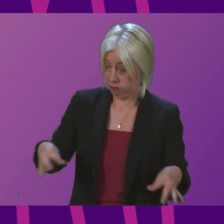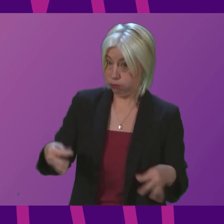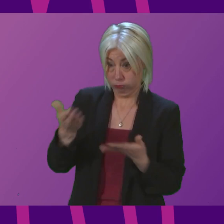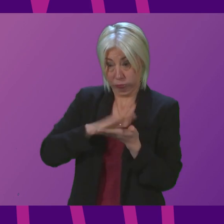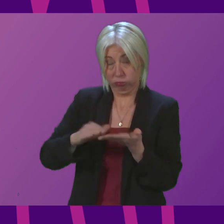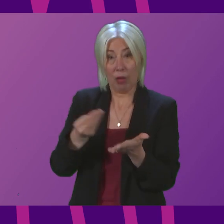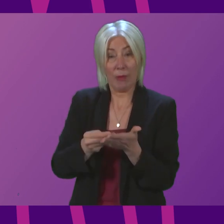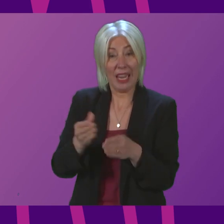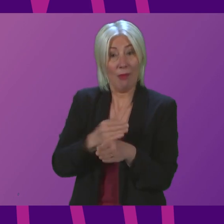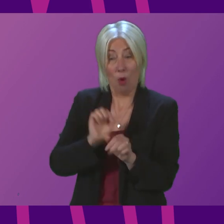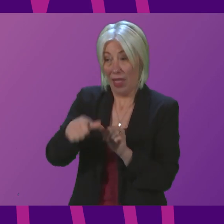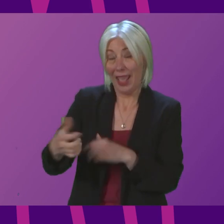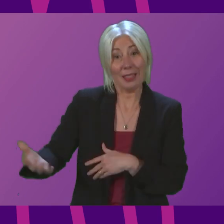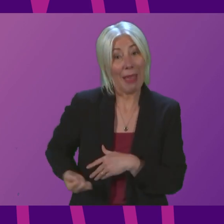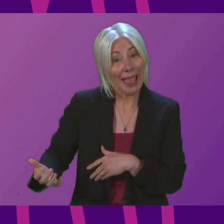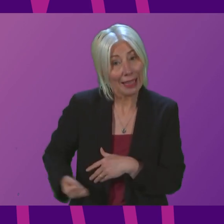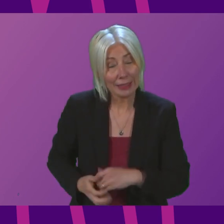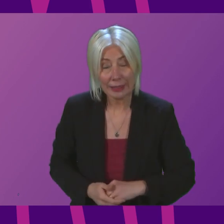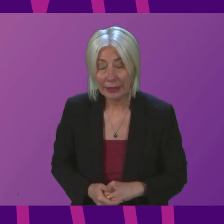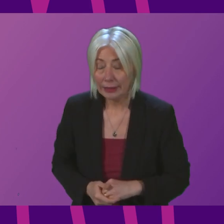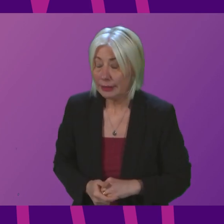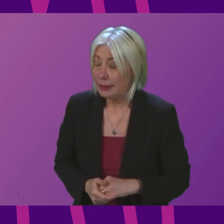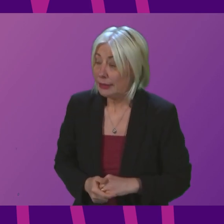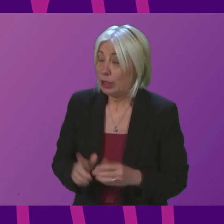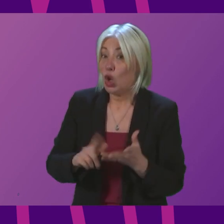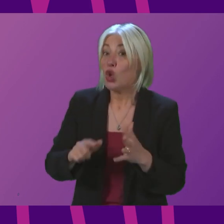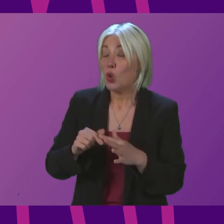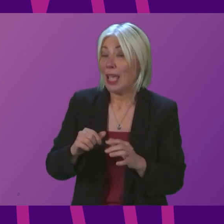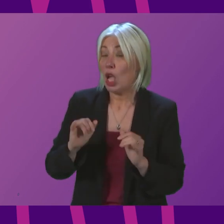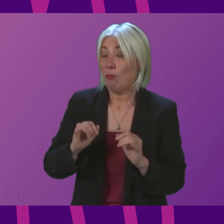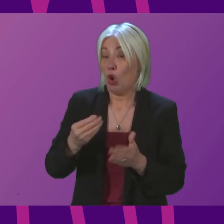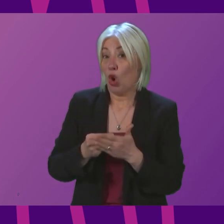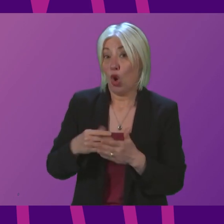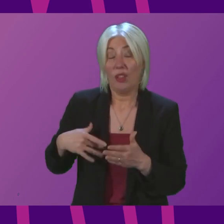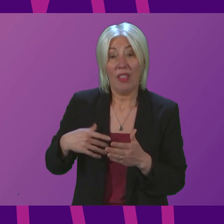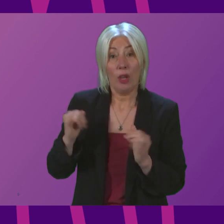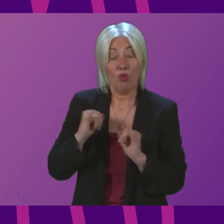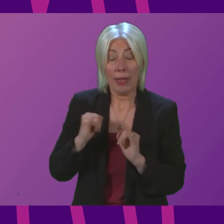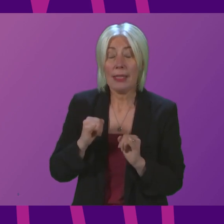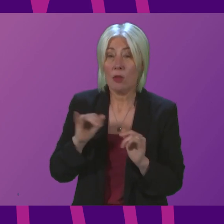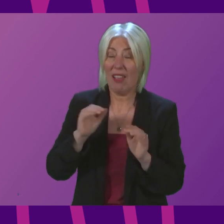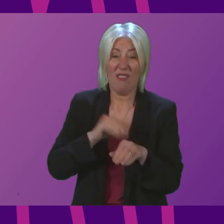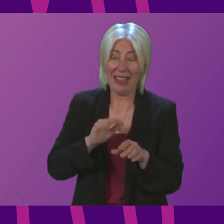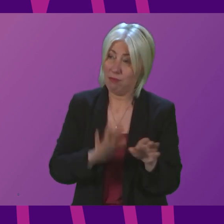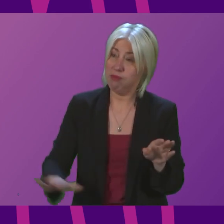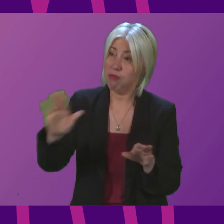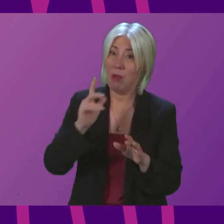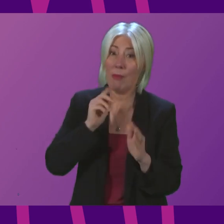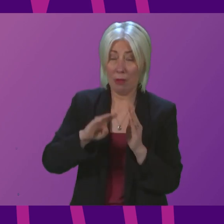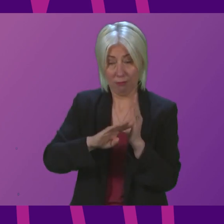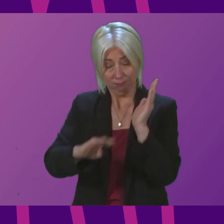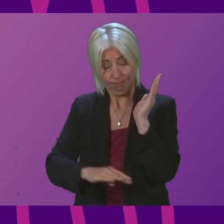Deputy First Minister. The UK cost-of-living crisis is impacting all households, with those on the lowest incomes being hardest hit.